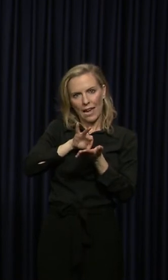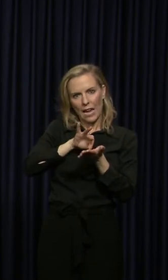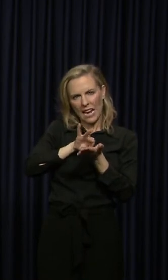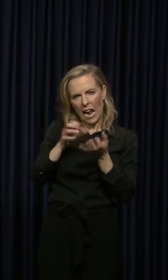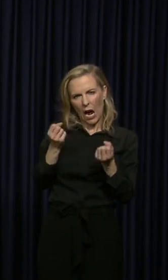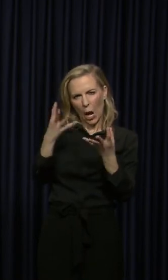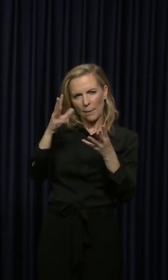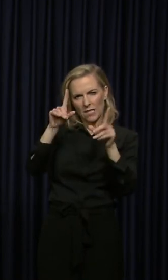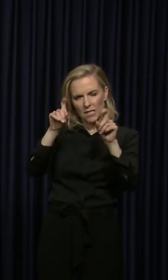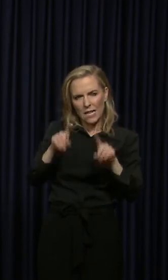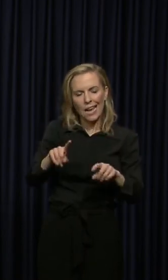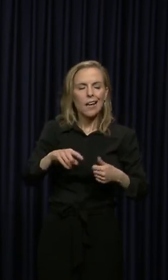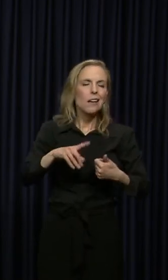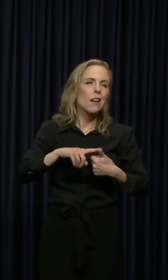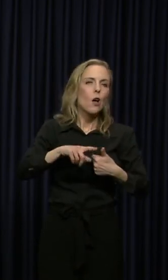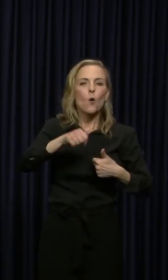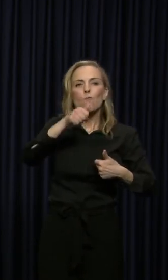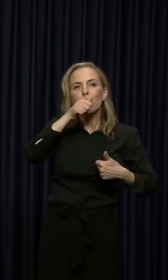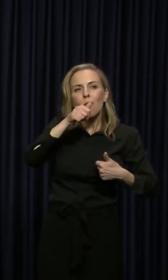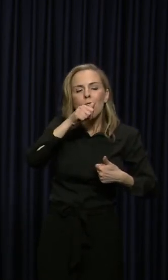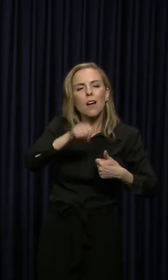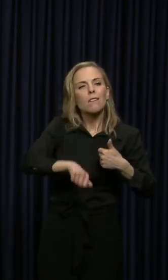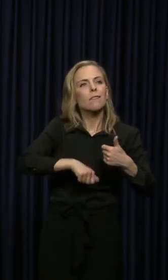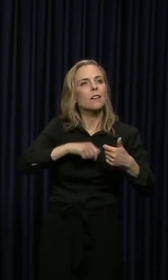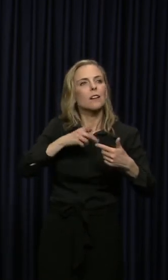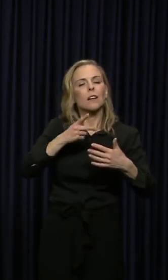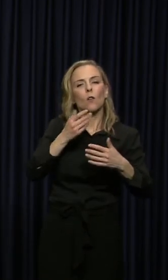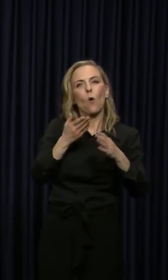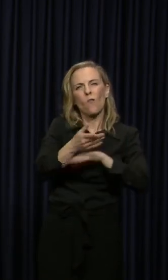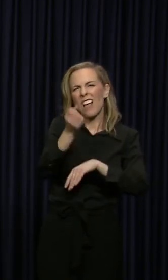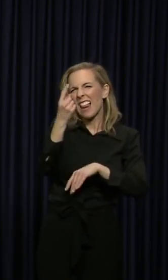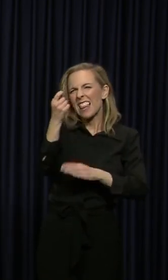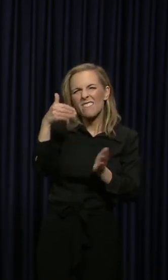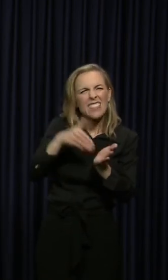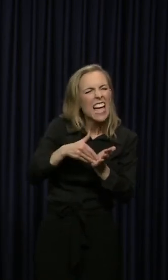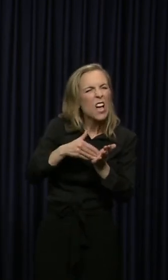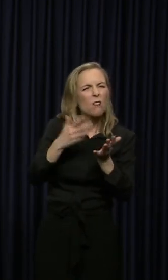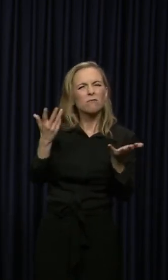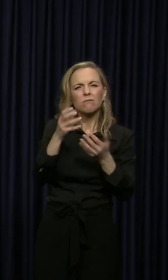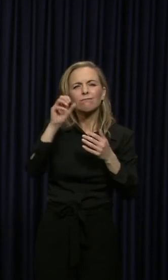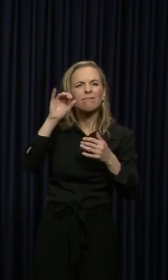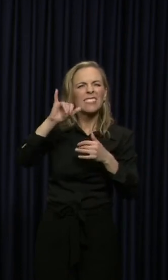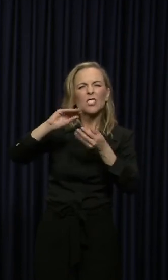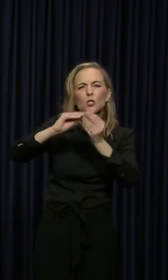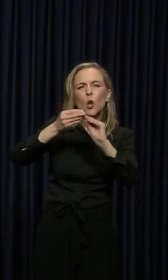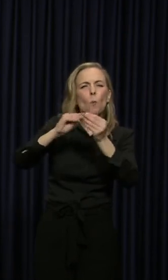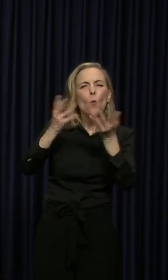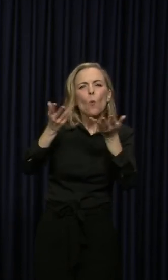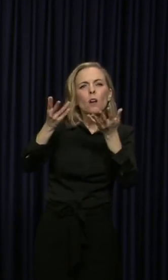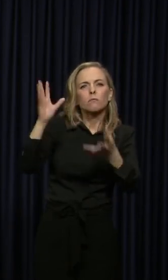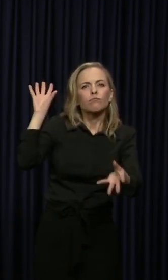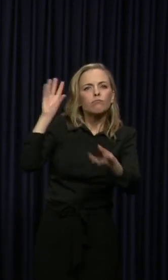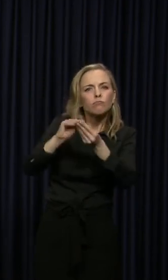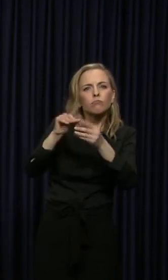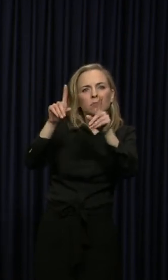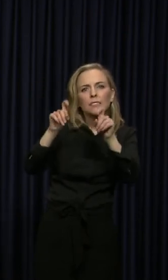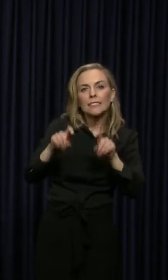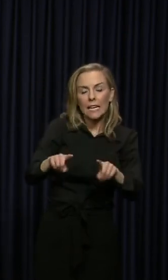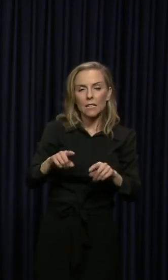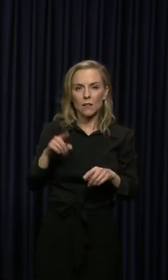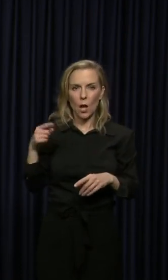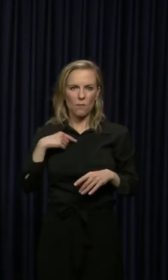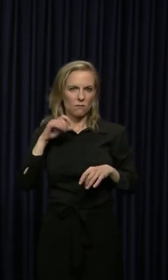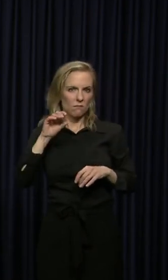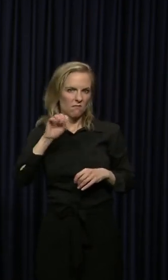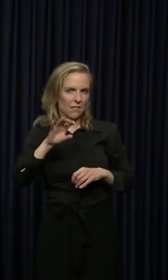negative tests and then over 10,000, over 11,000. Can you give a figure right now? question is